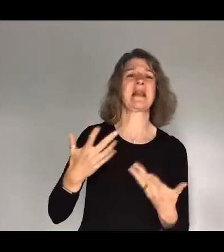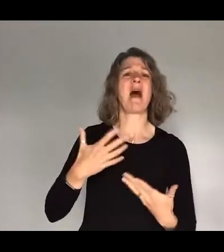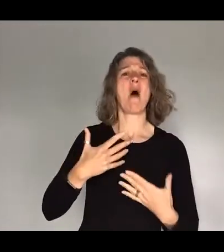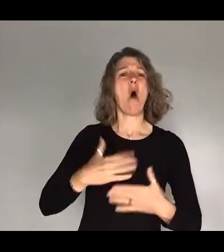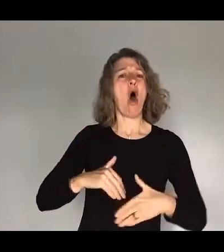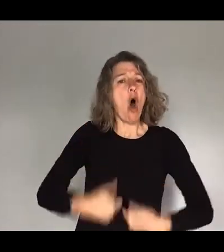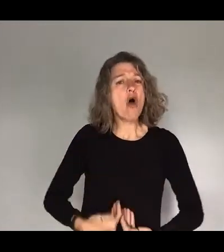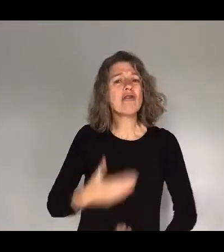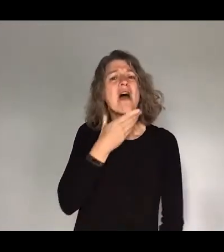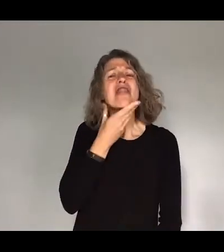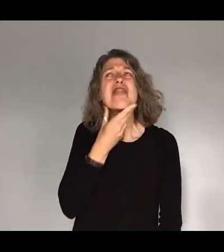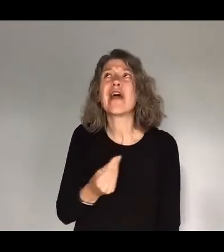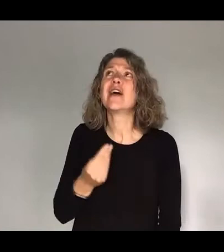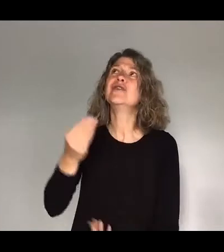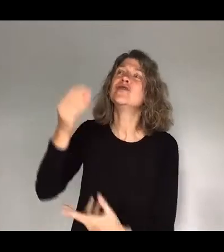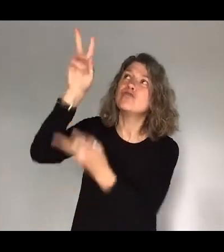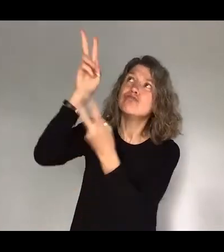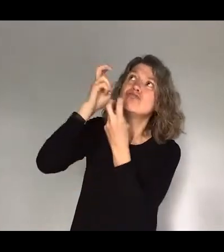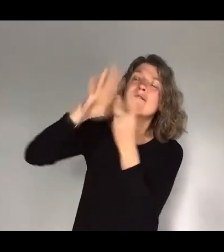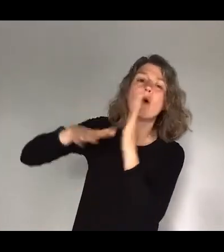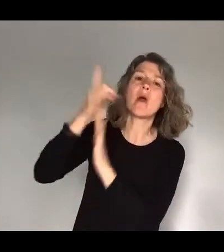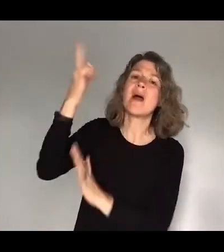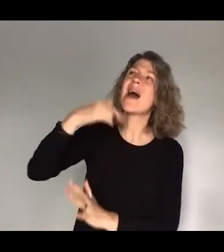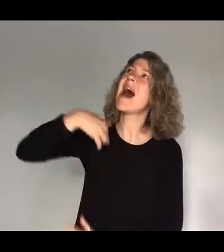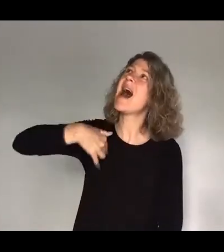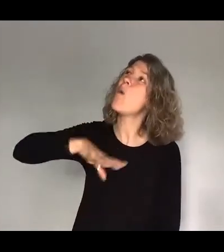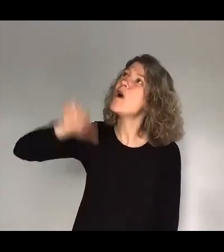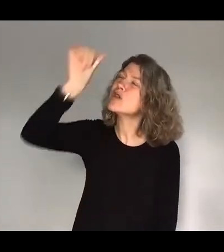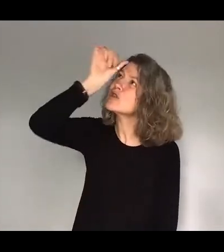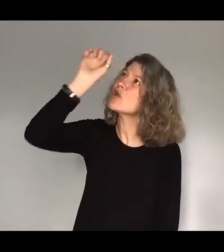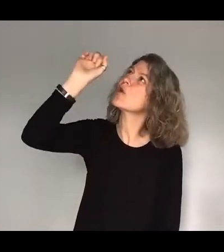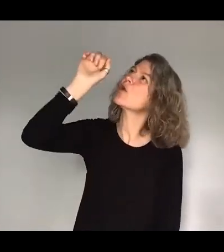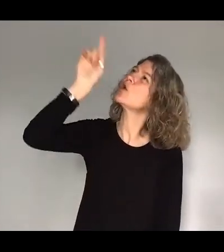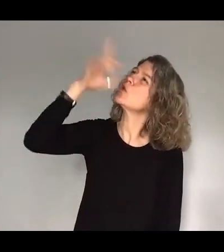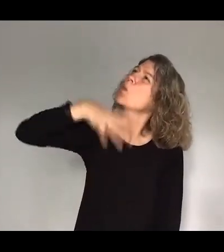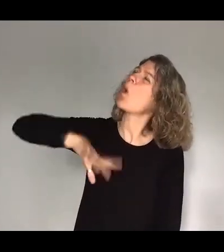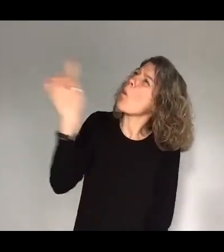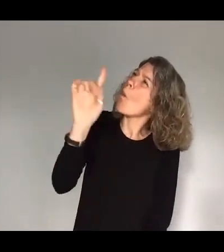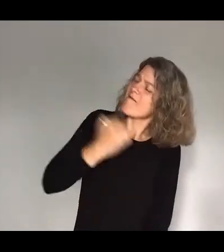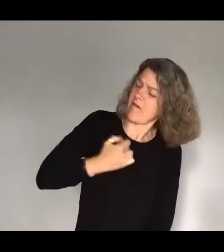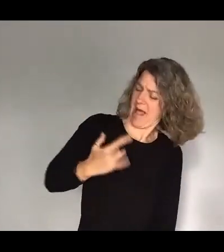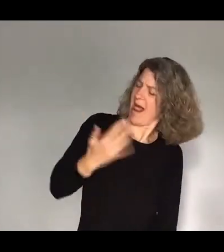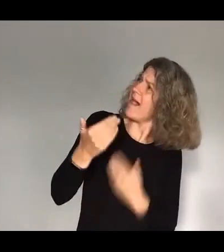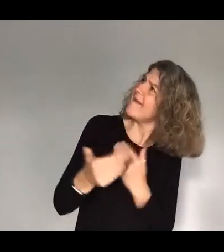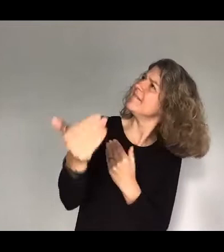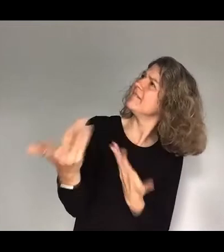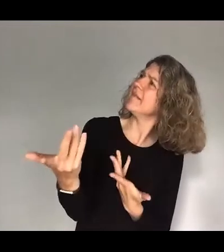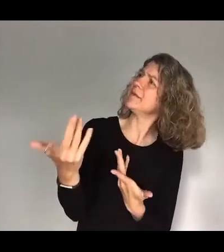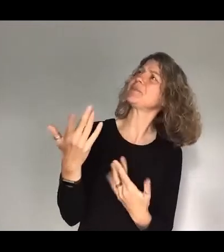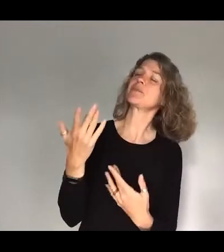from God, to be like, I actually want to know, God, what you want for my life. And when we set time aside, and we're like, actually, Lord, I'm just going give you